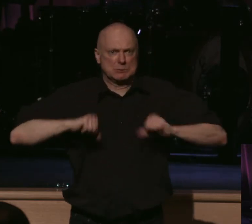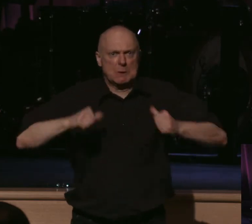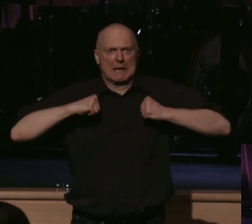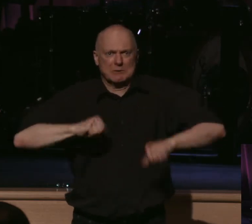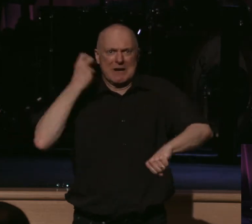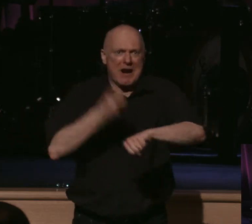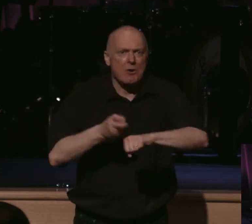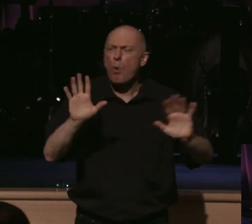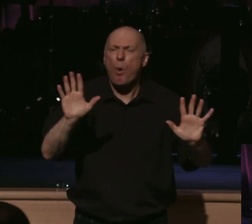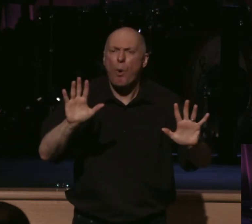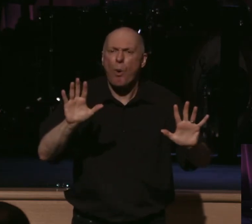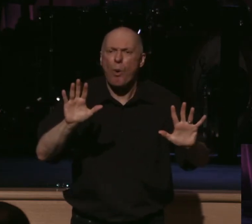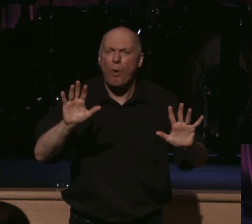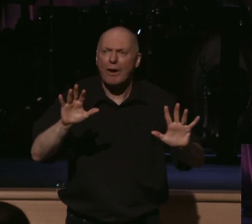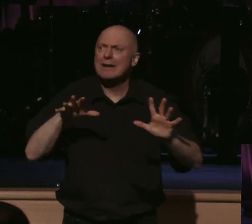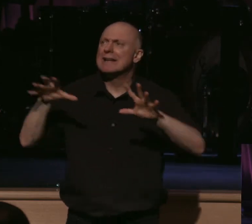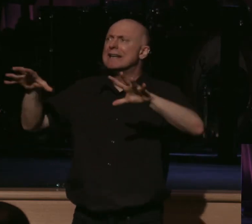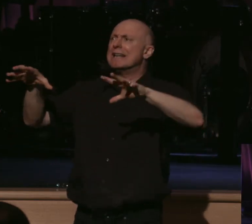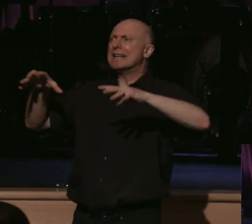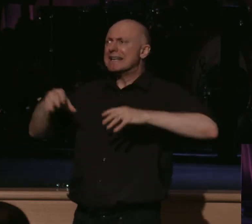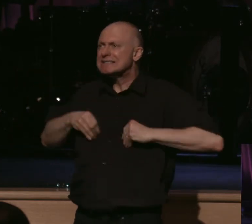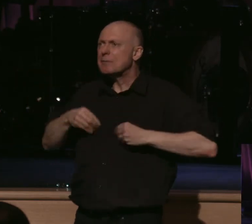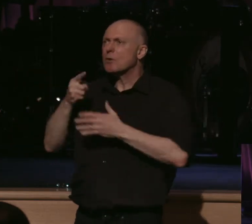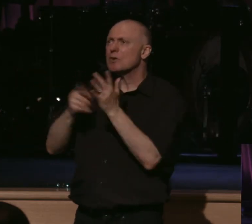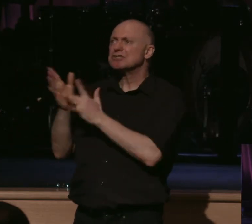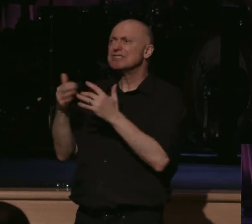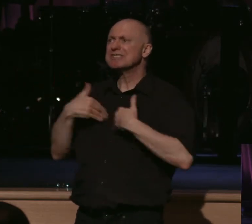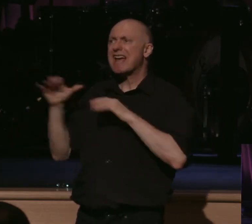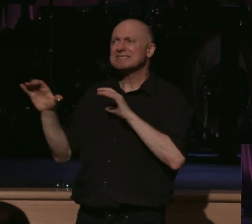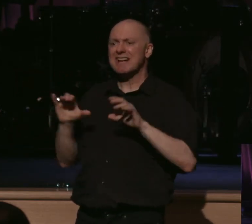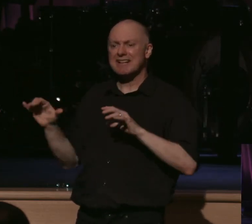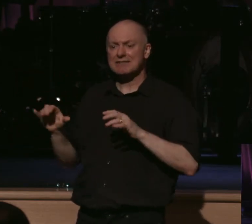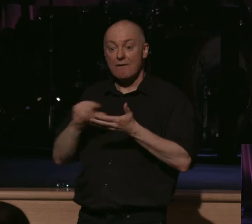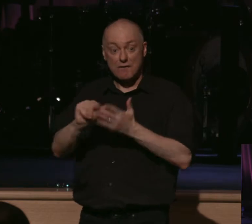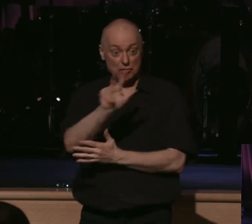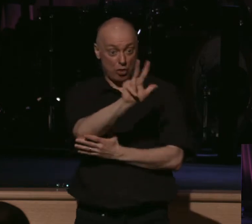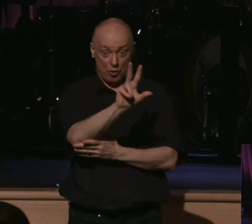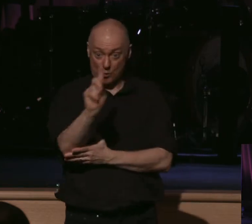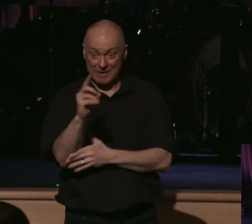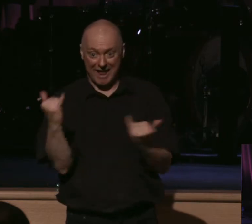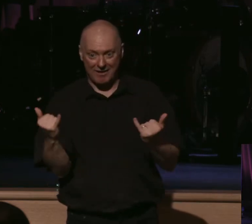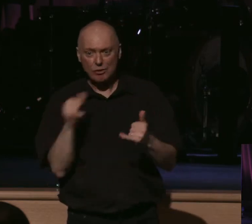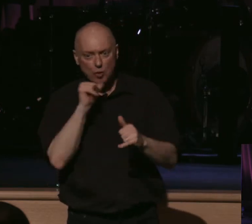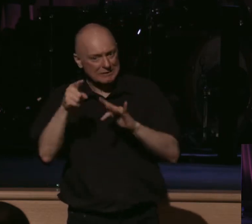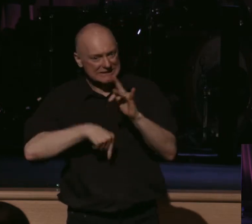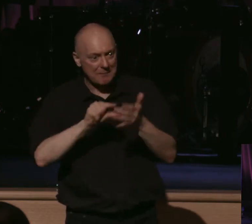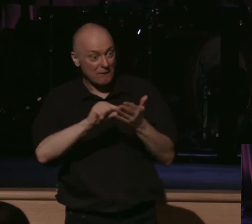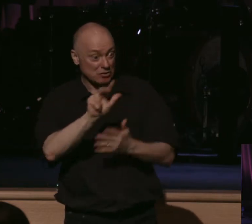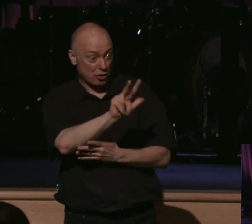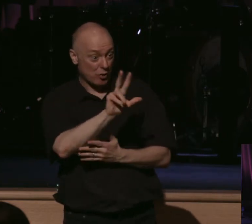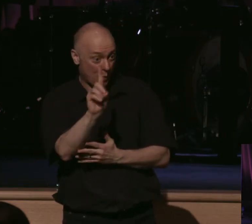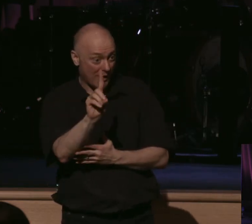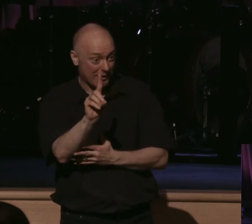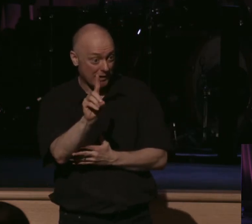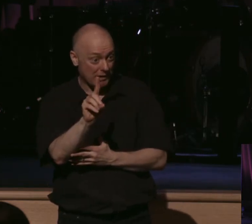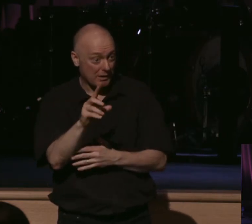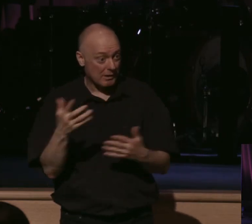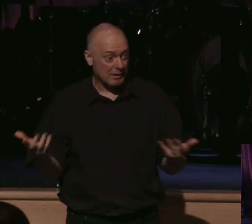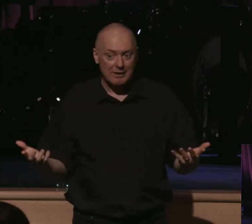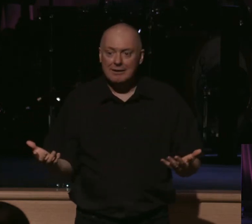It's accepting the love more of what Jesus has done. Now, look at verse 31. Just don't want to skip over this. He says, or what king going out